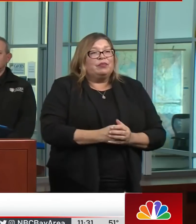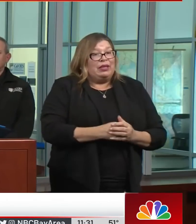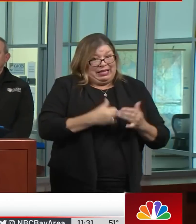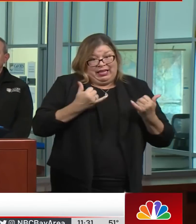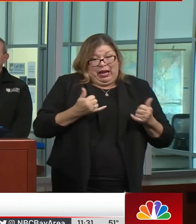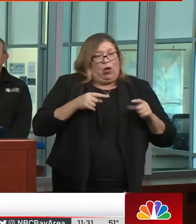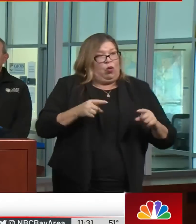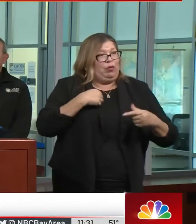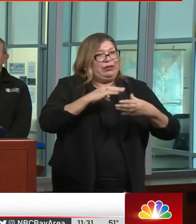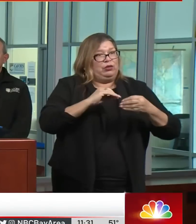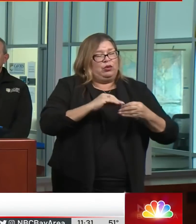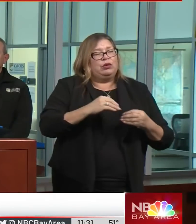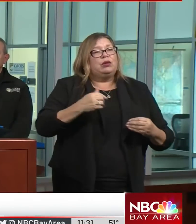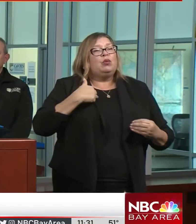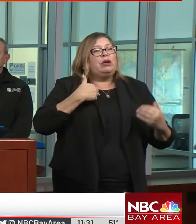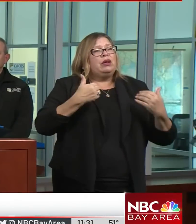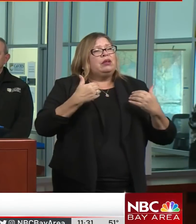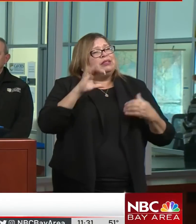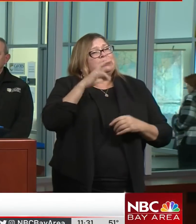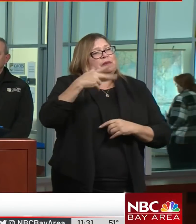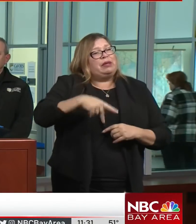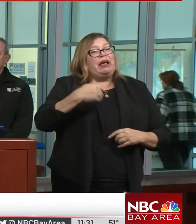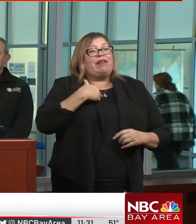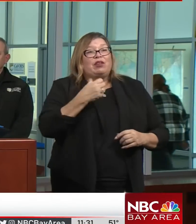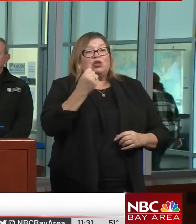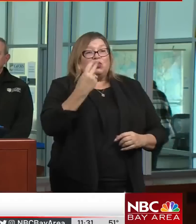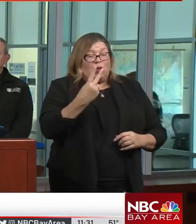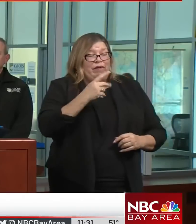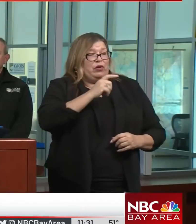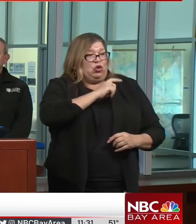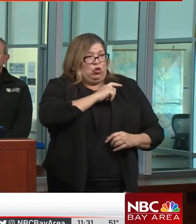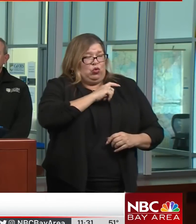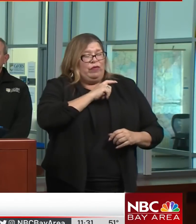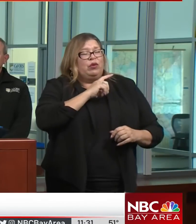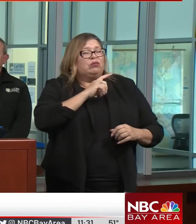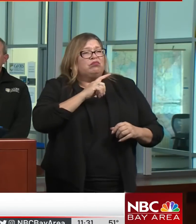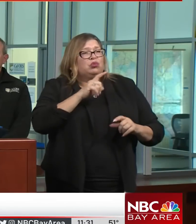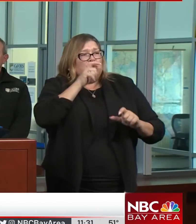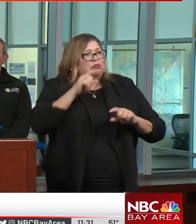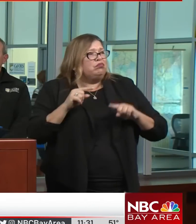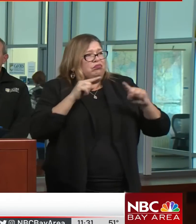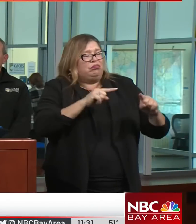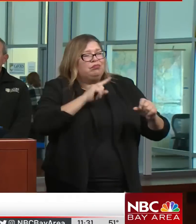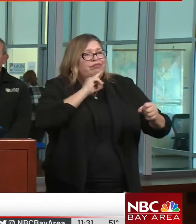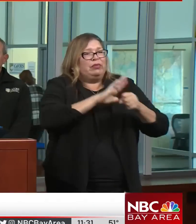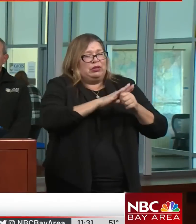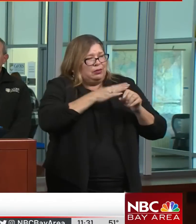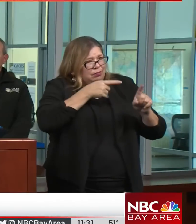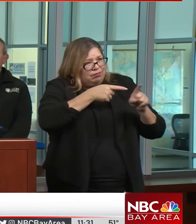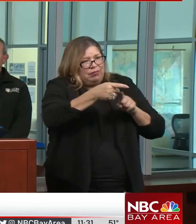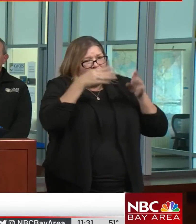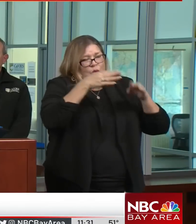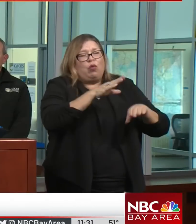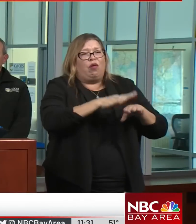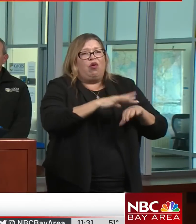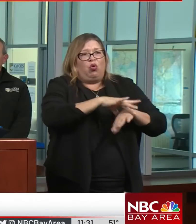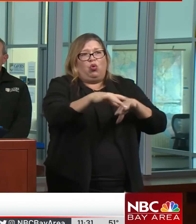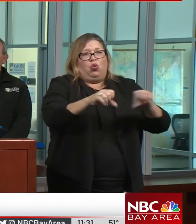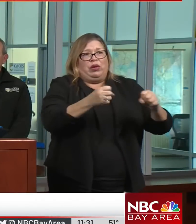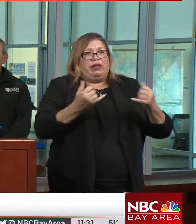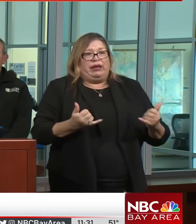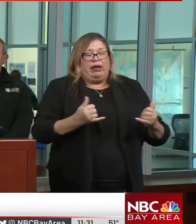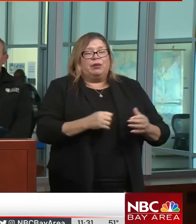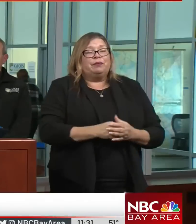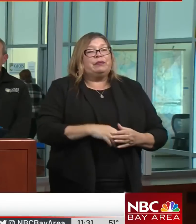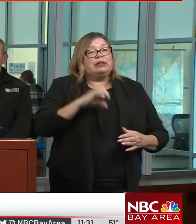speak, we only have 12 uniform members fully dedicated to the incident at this point. The CHP's supporting